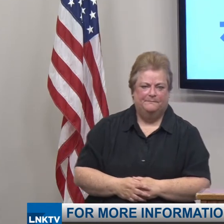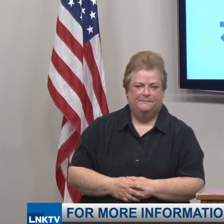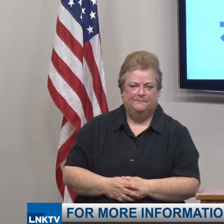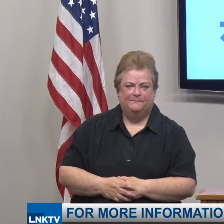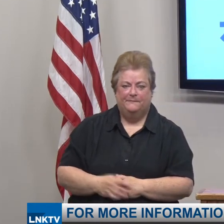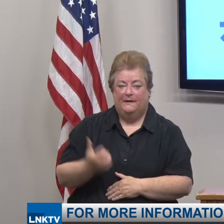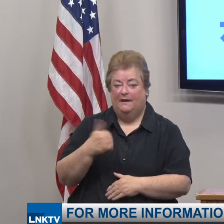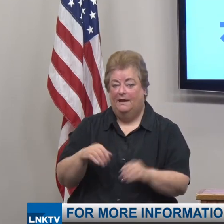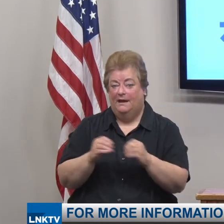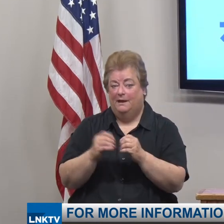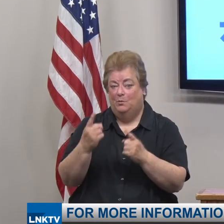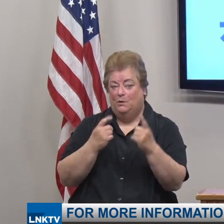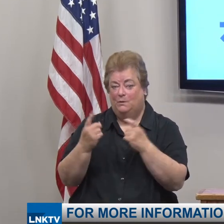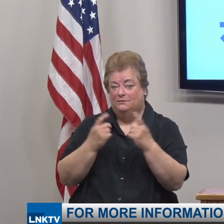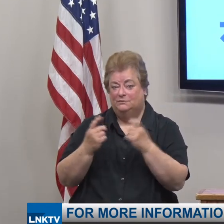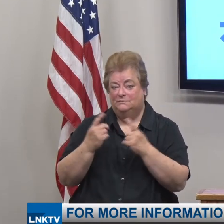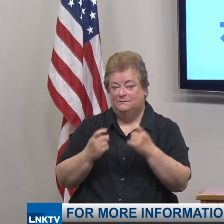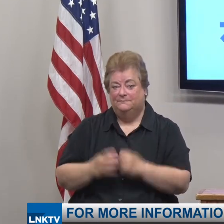any further questions questions